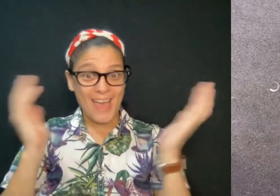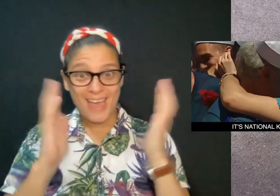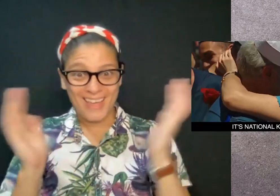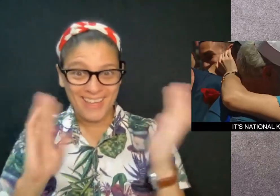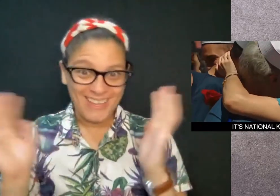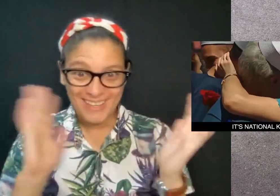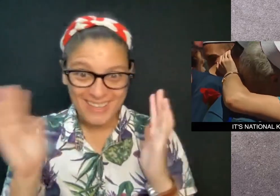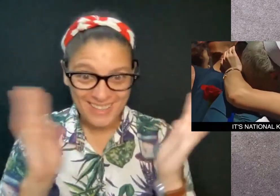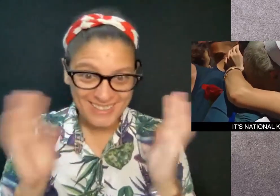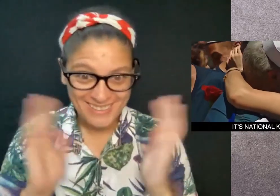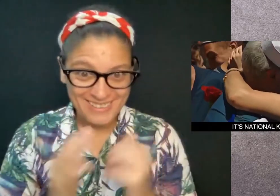on U.S. currency.